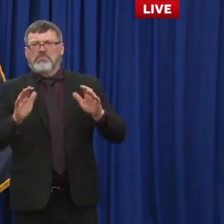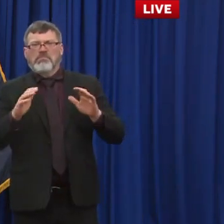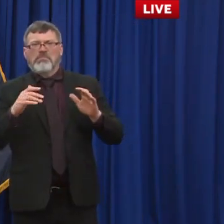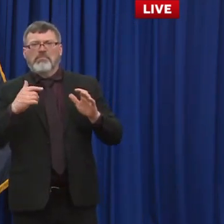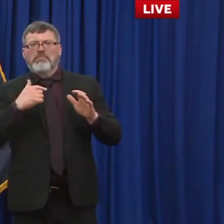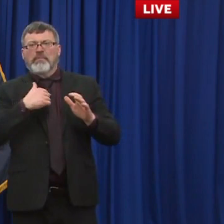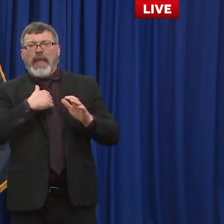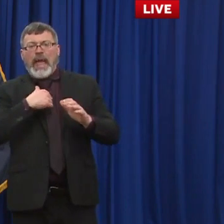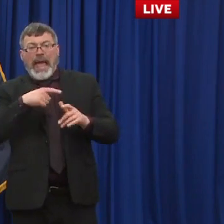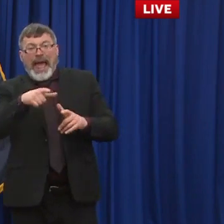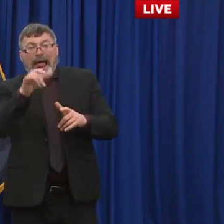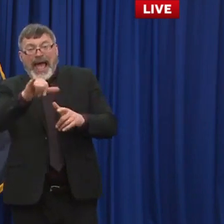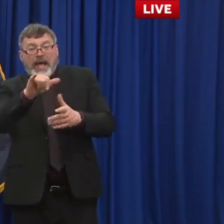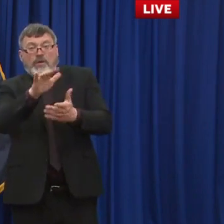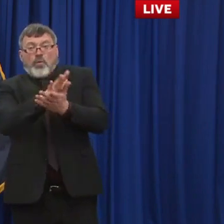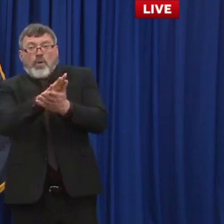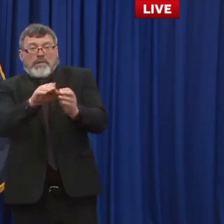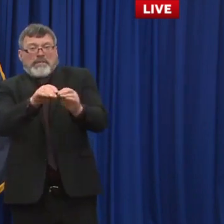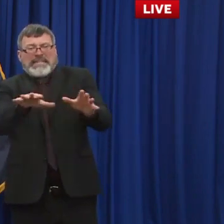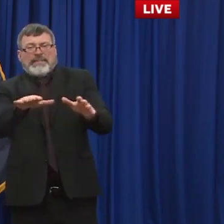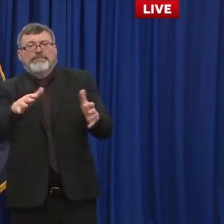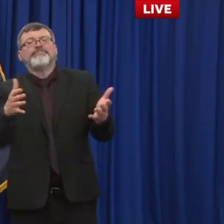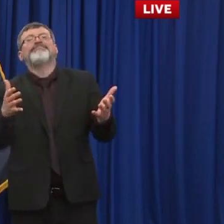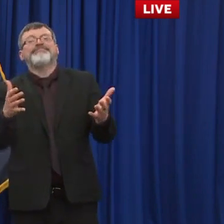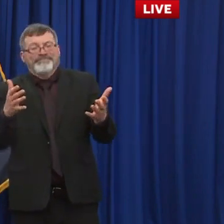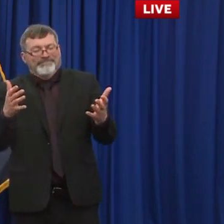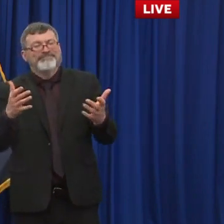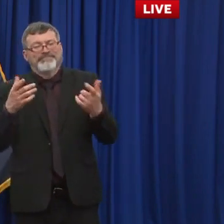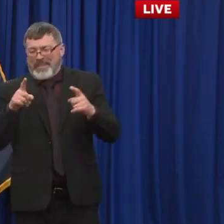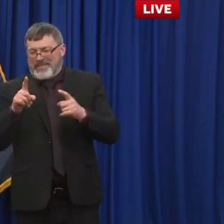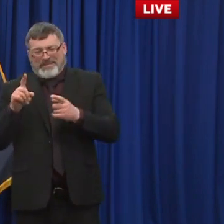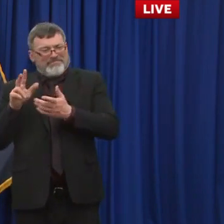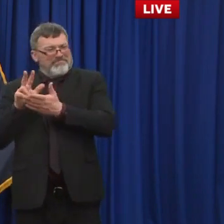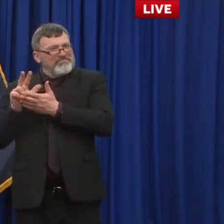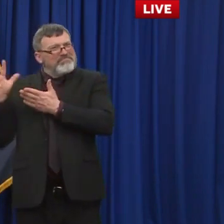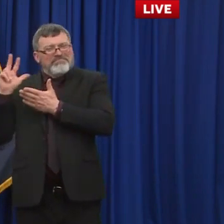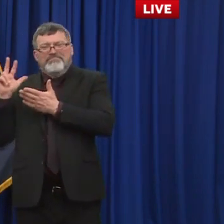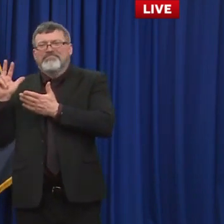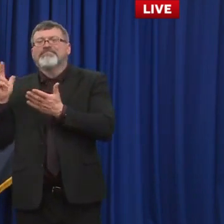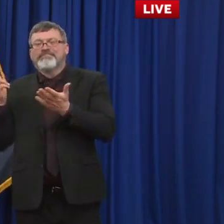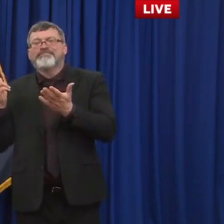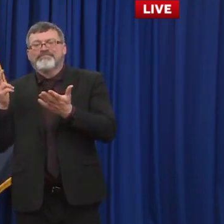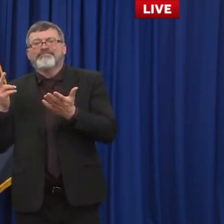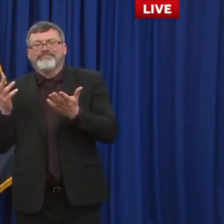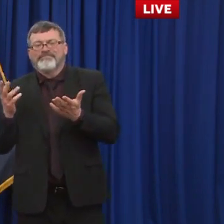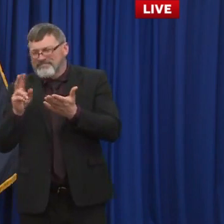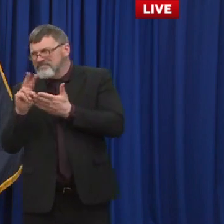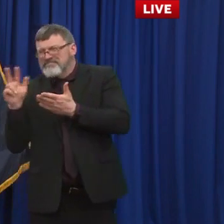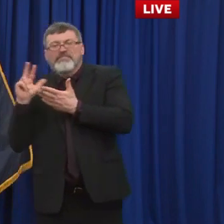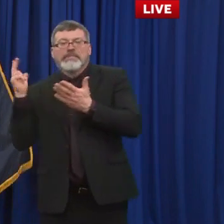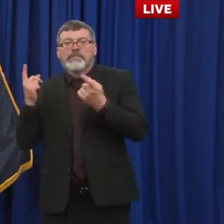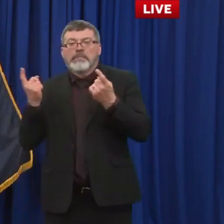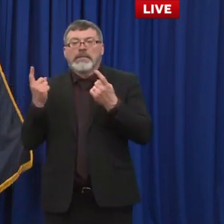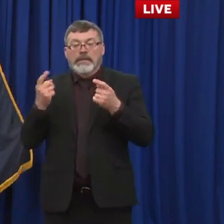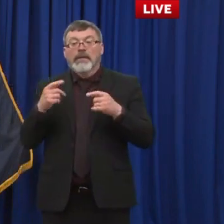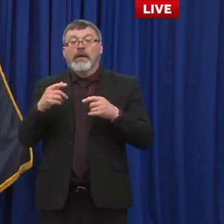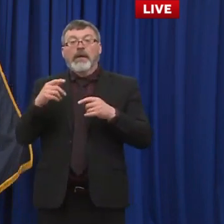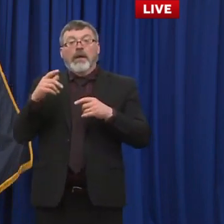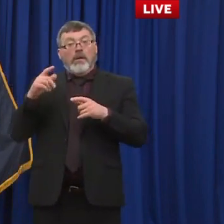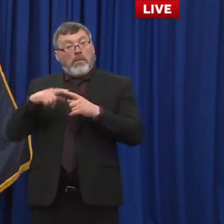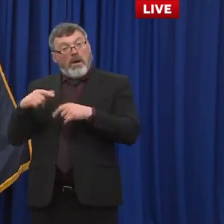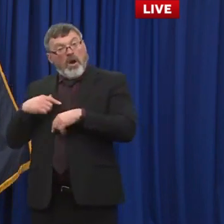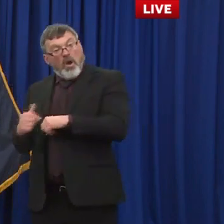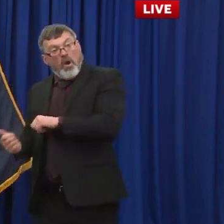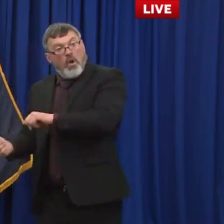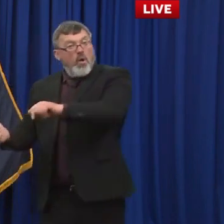spring through this one spring sport event it happened a few weeks ago um but i think schools overall have done a great job throughout the state you know managing it